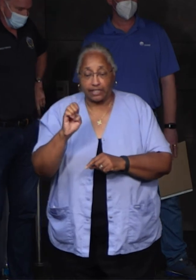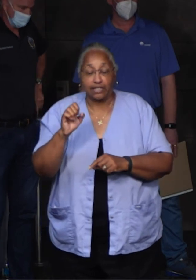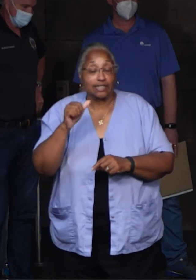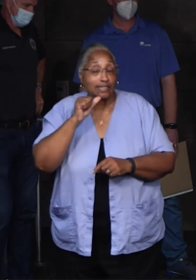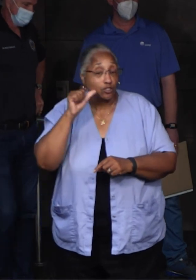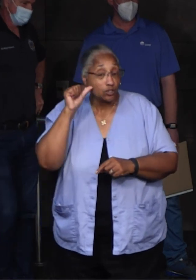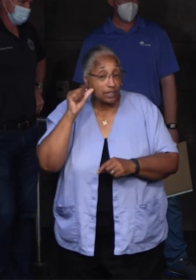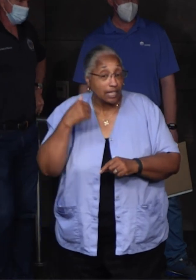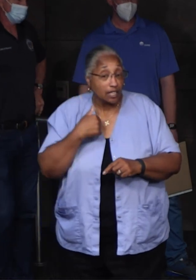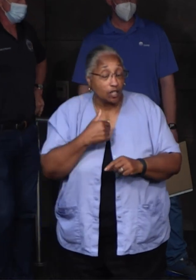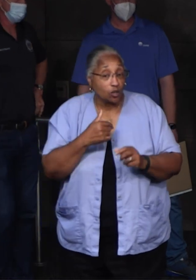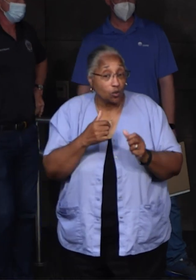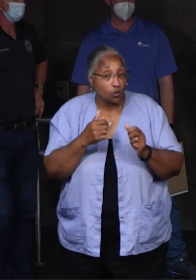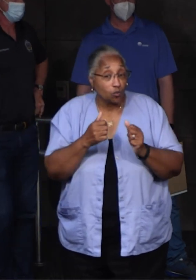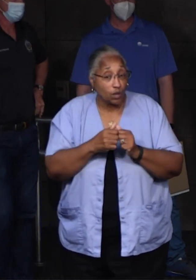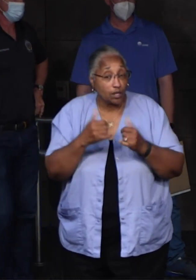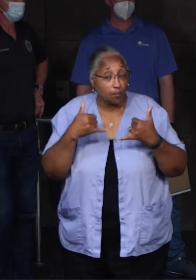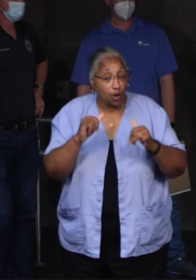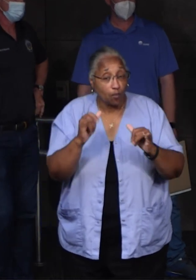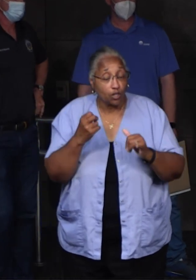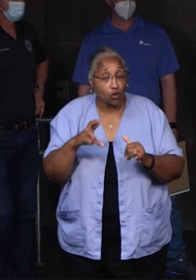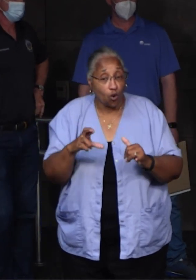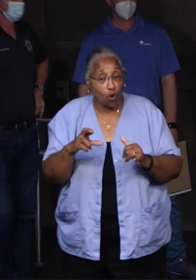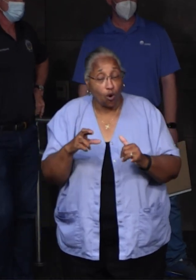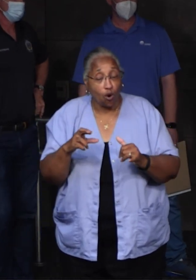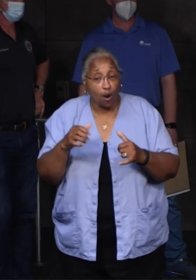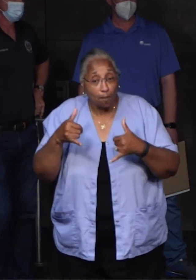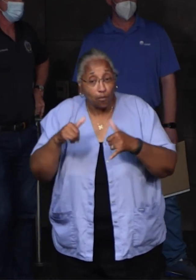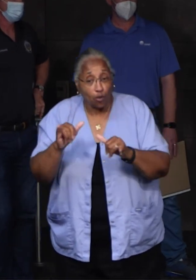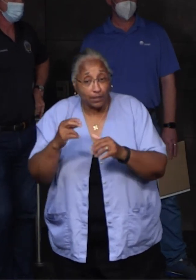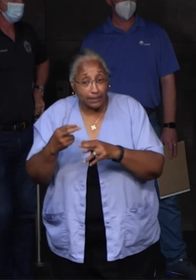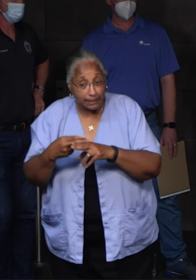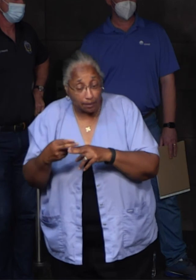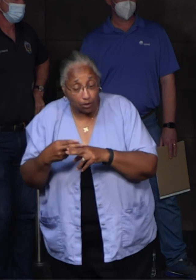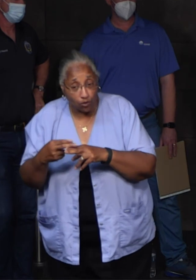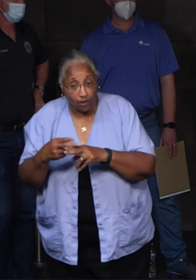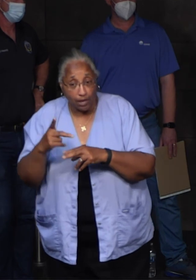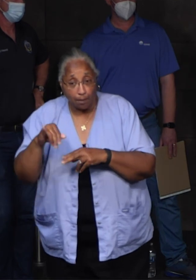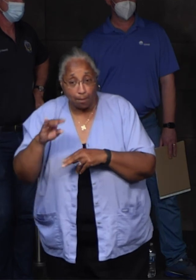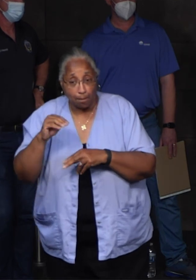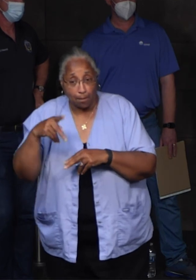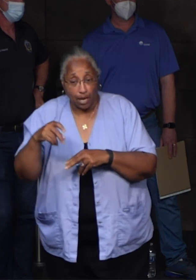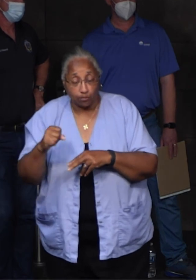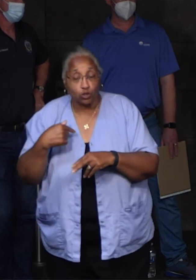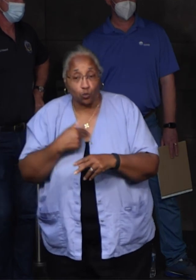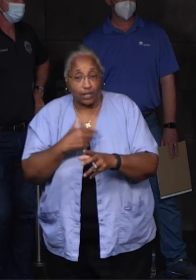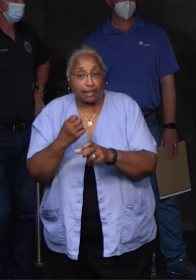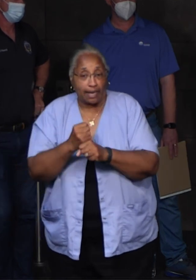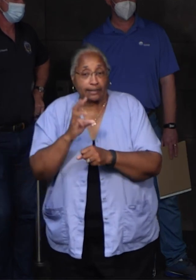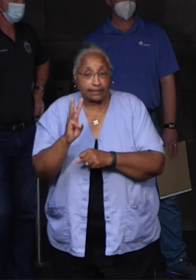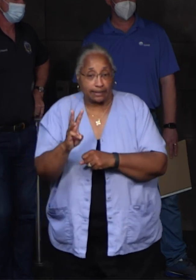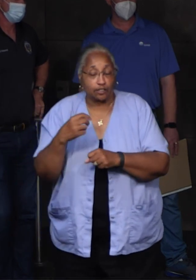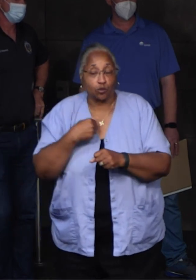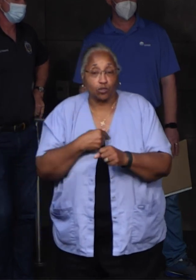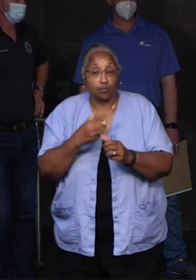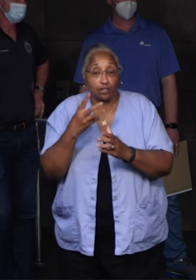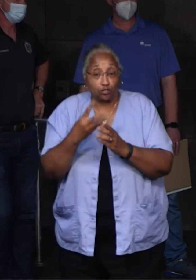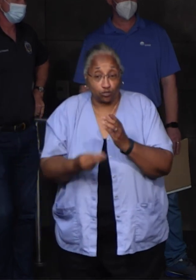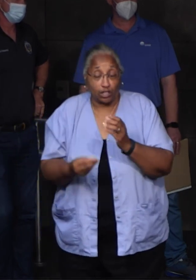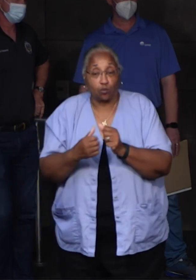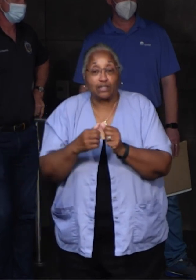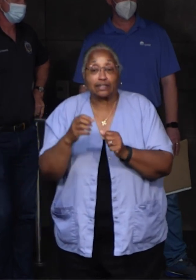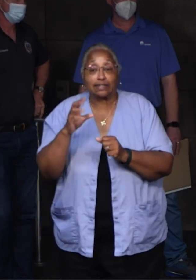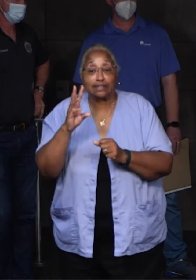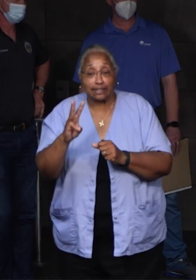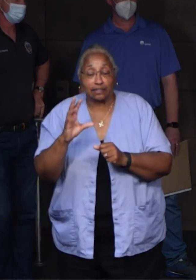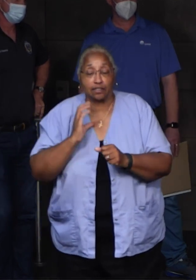by permanent pumps or a combination of permanent and temporary pumps, six stations. So we've been draining Lafitte with six of